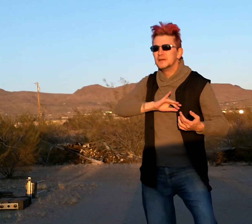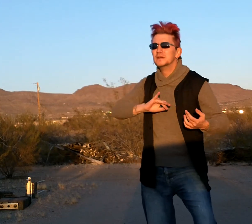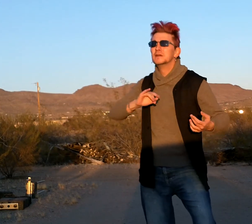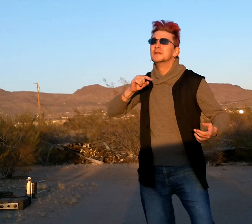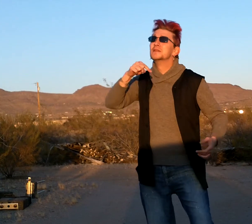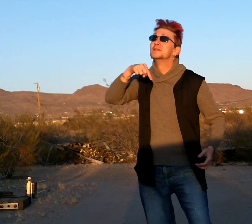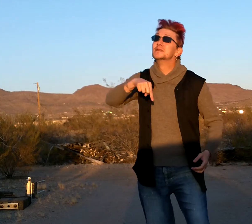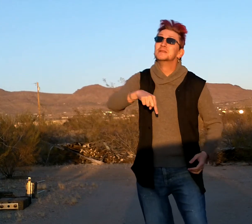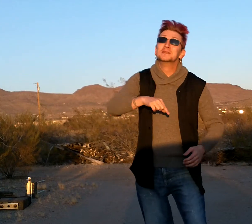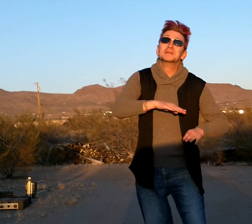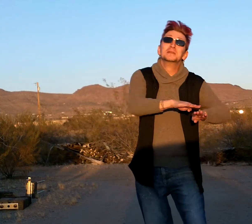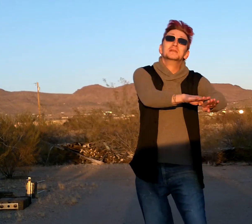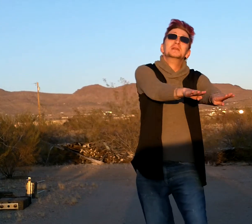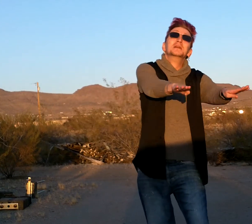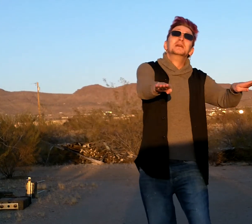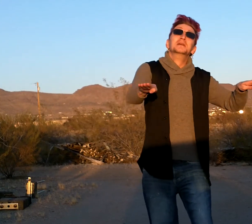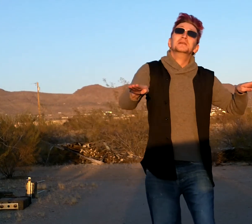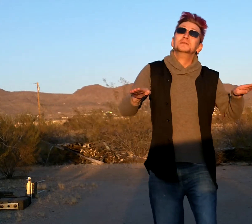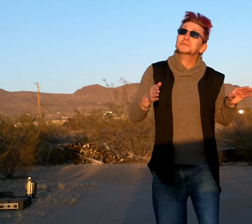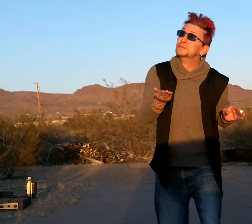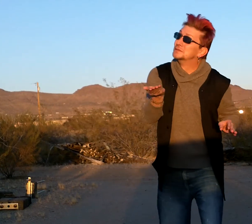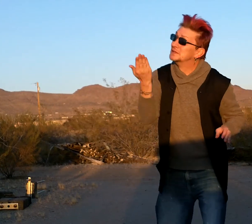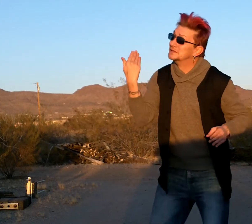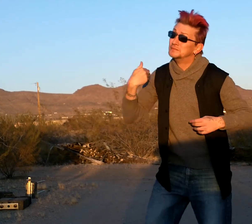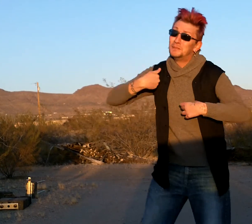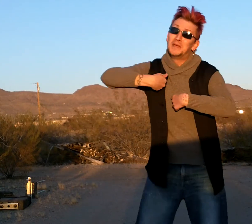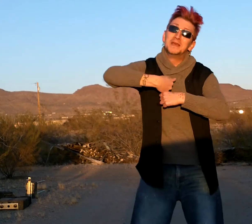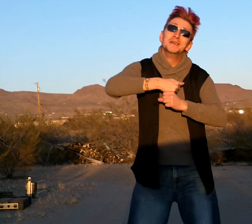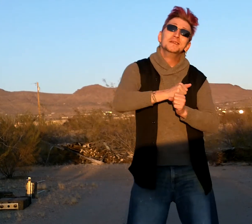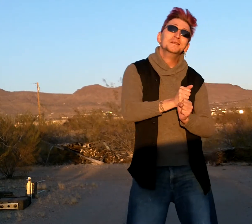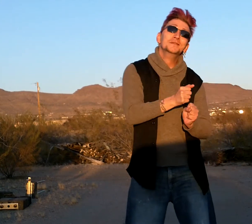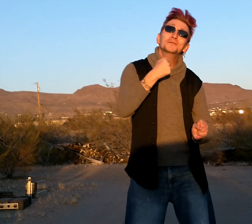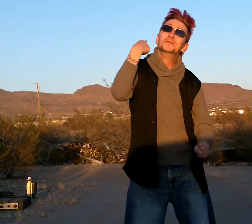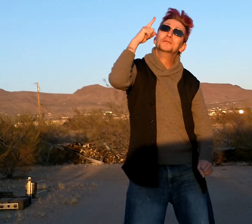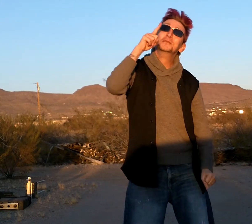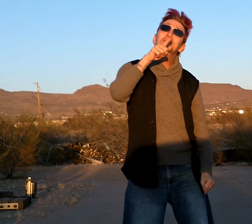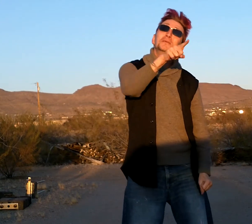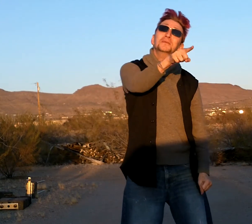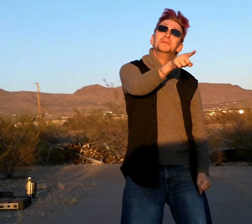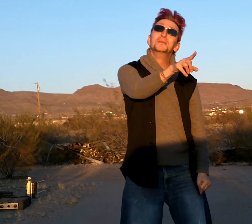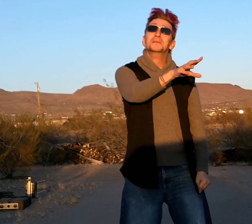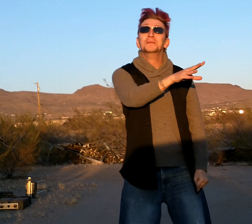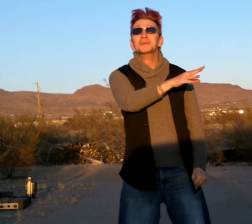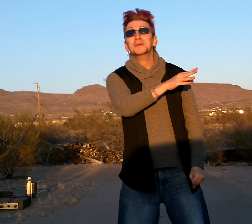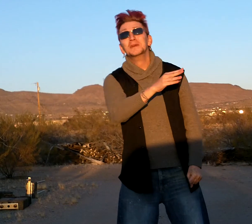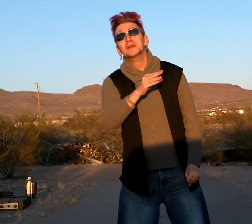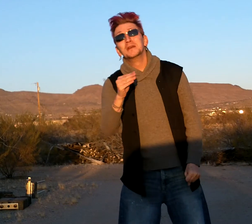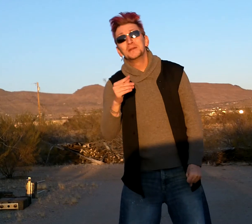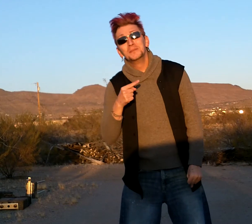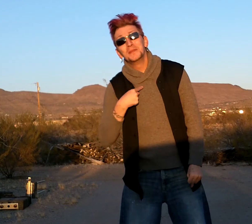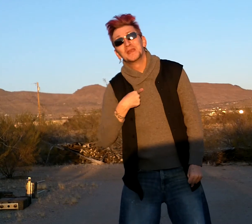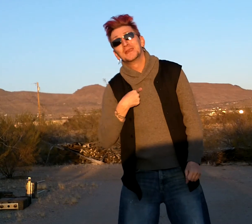This land was made for you and me.